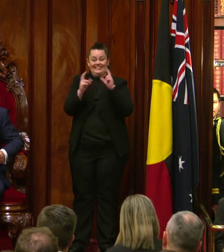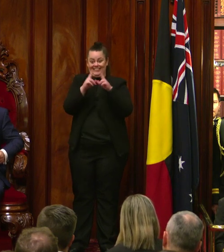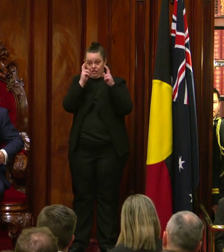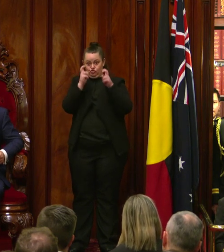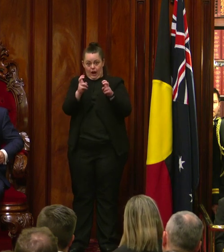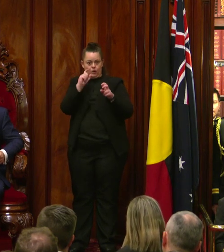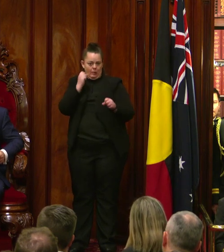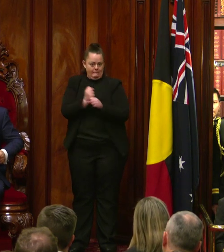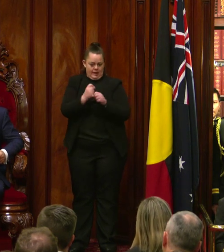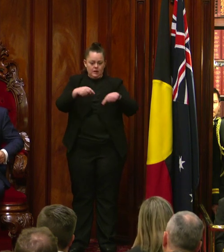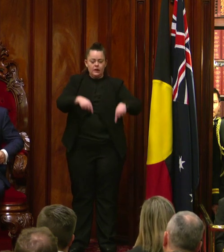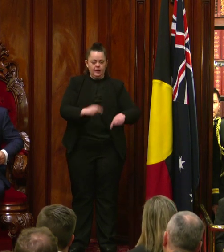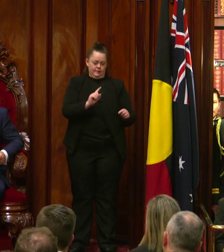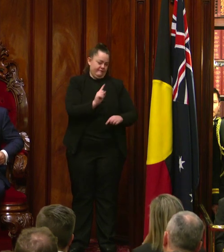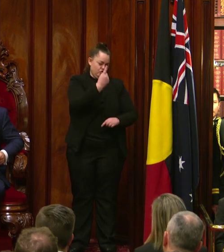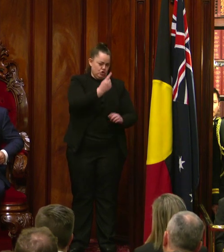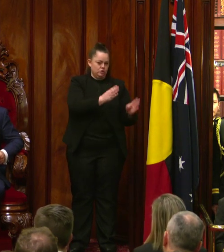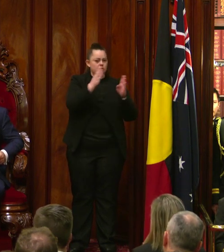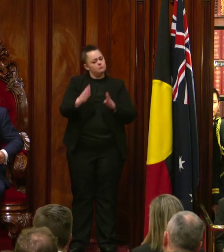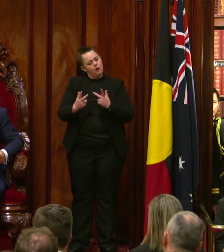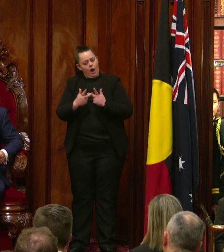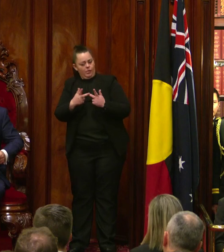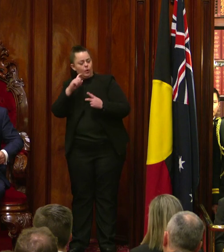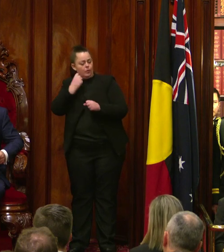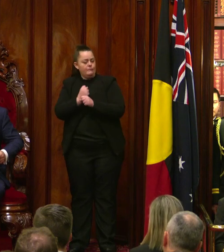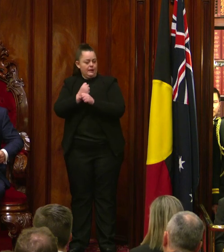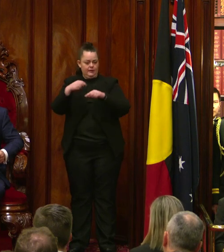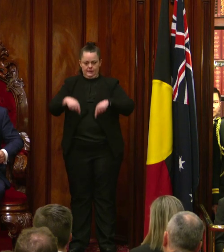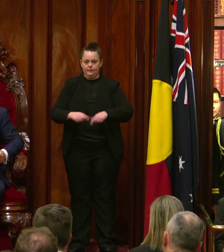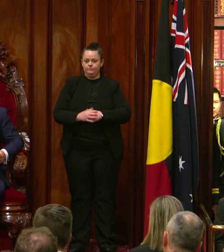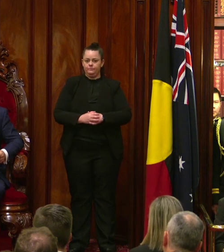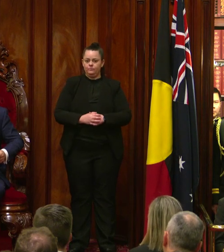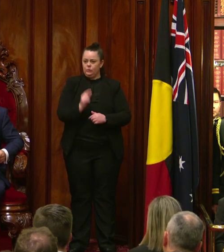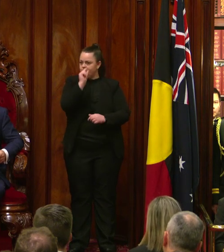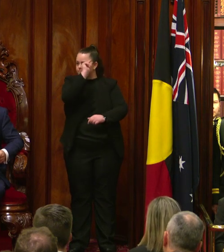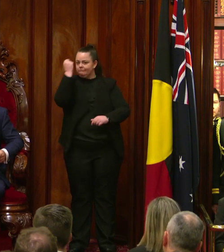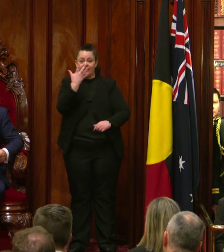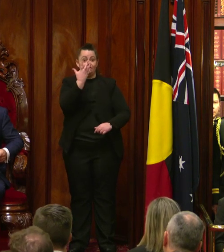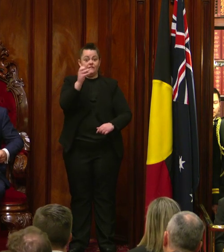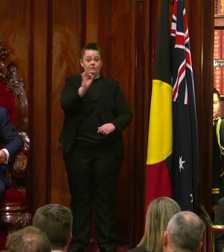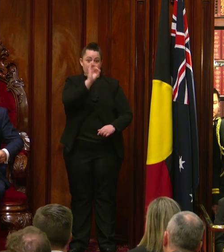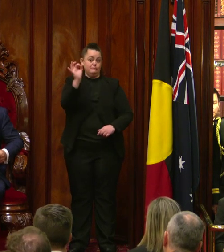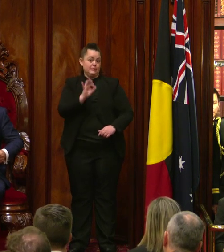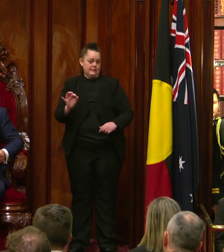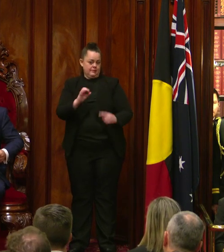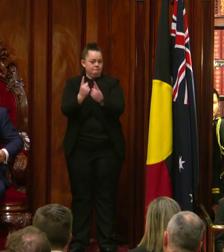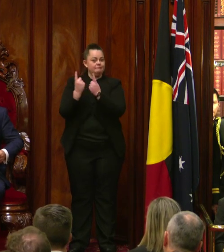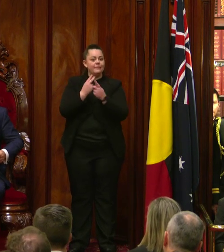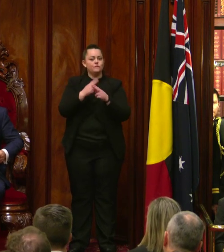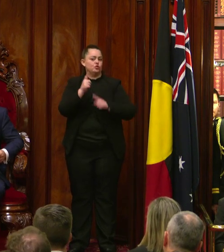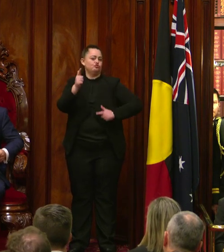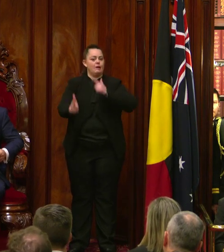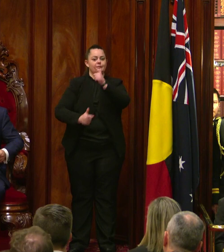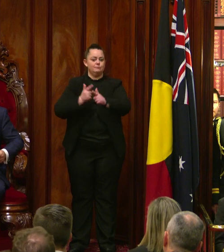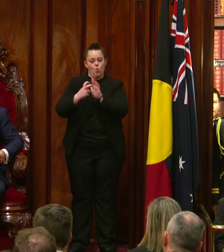fleet. The government will also set a target of 50% minimum content for future transport rolling stock contracts by